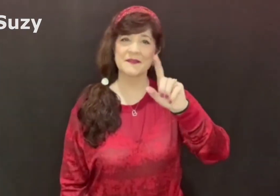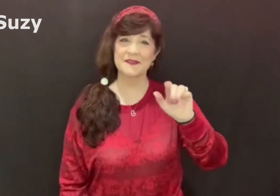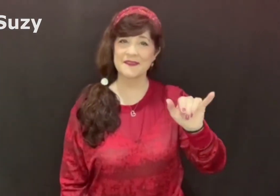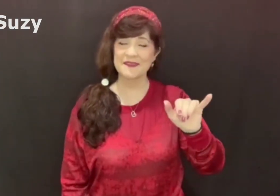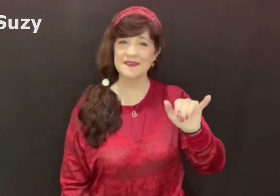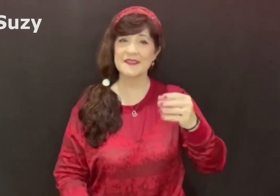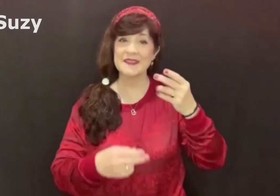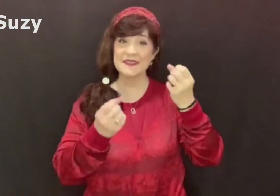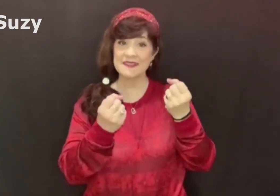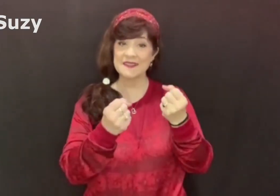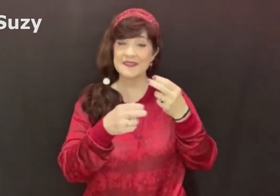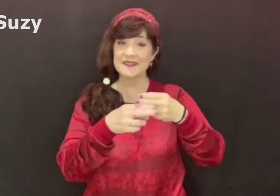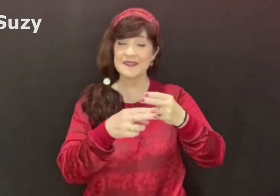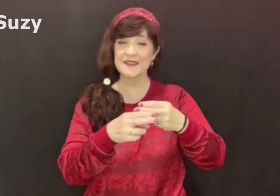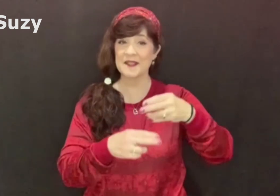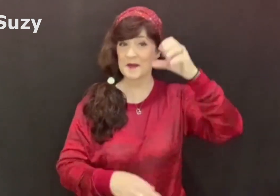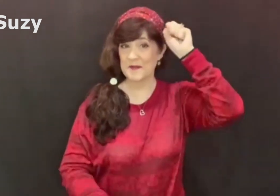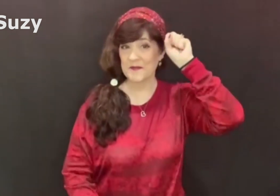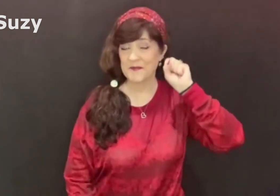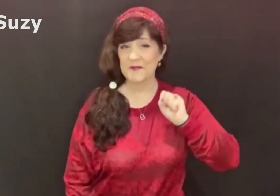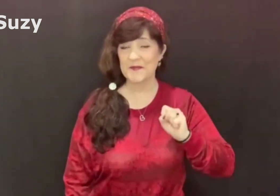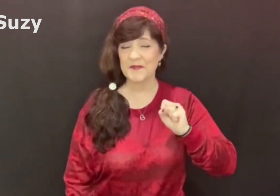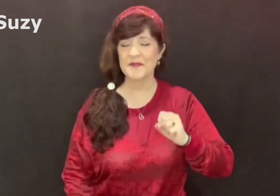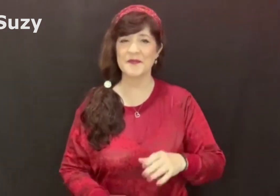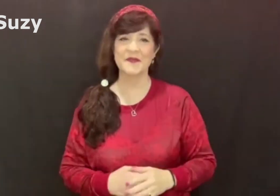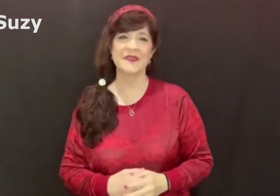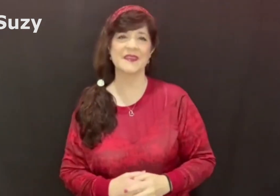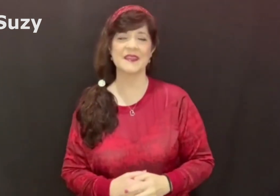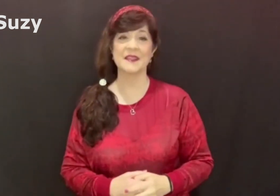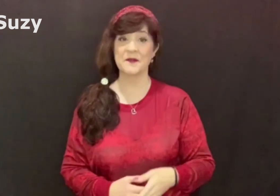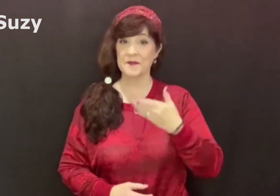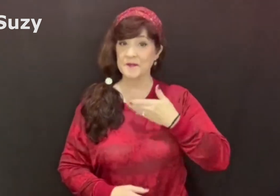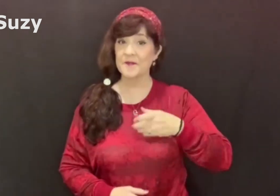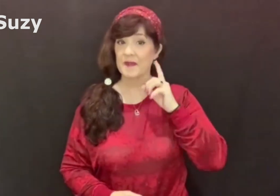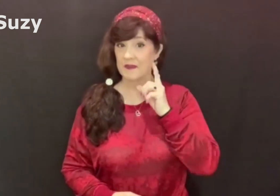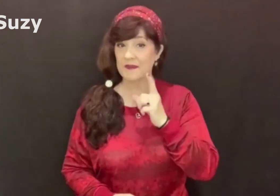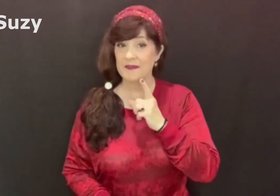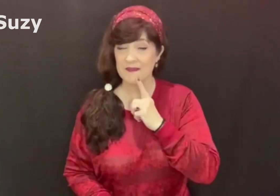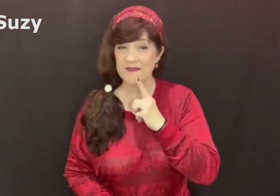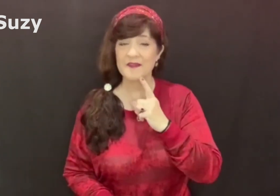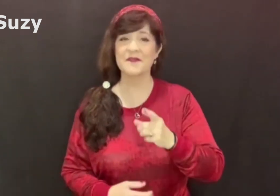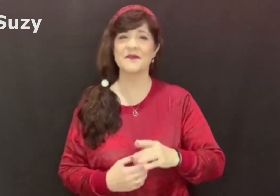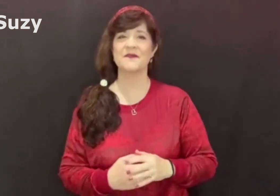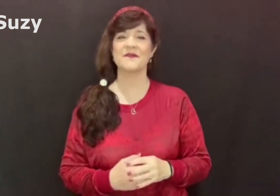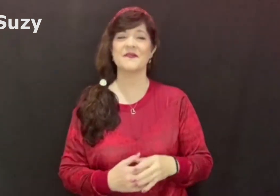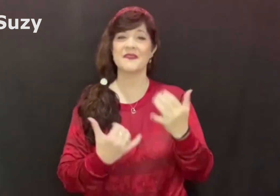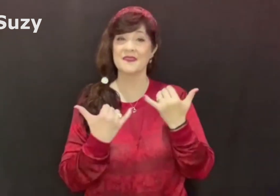Hi, my name is Susie and this is my sign name. I'm deaf.